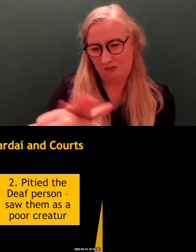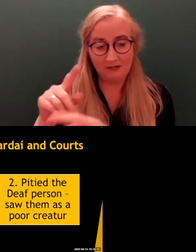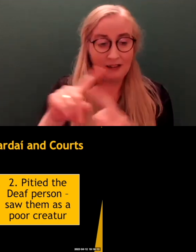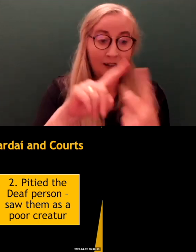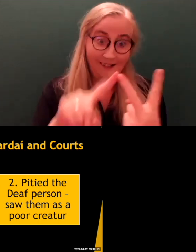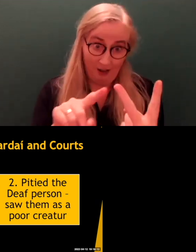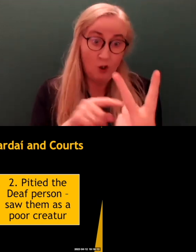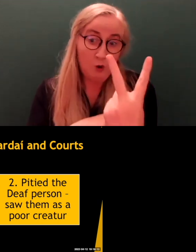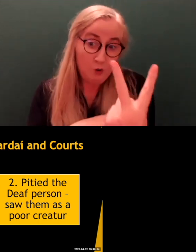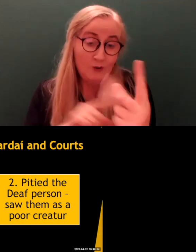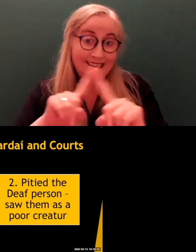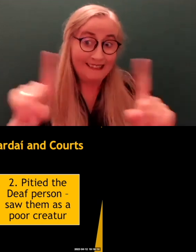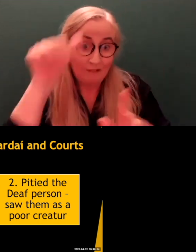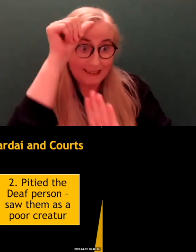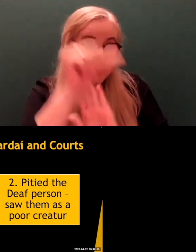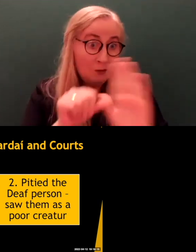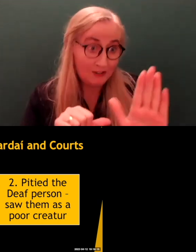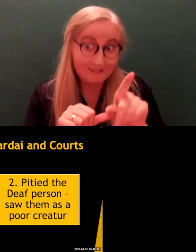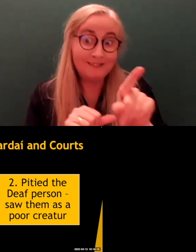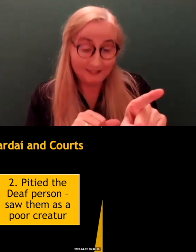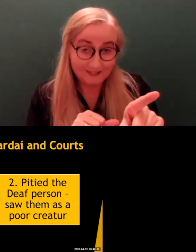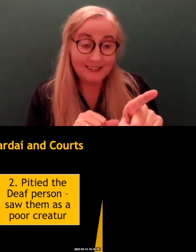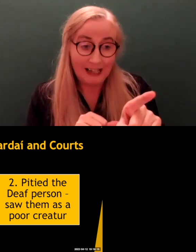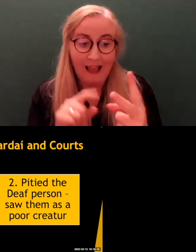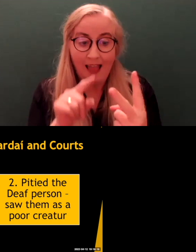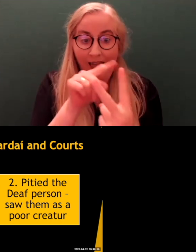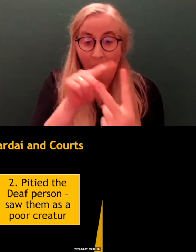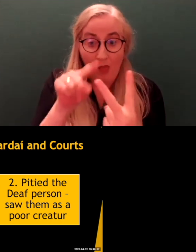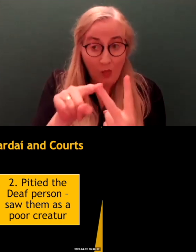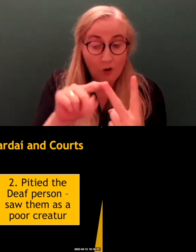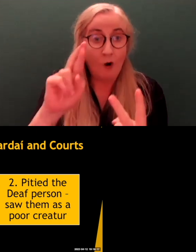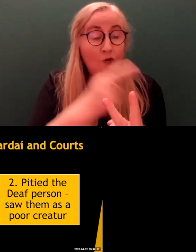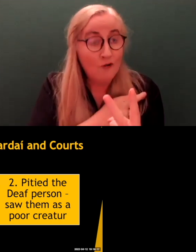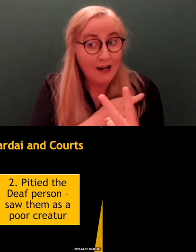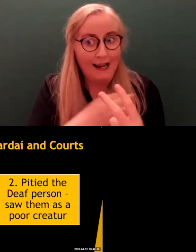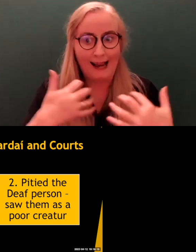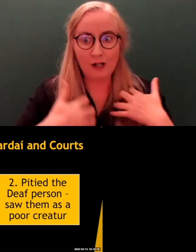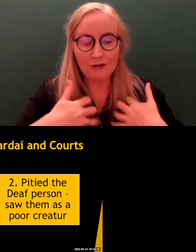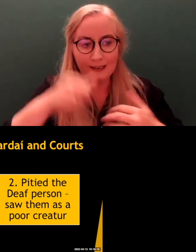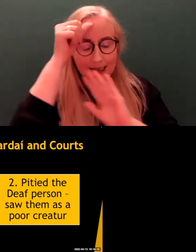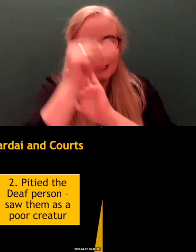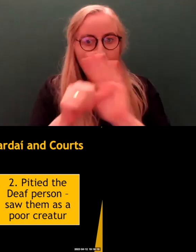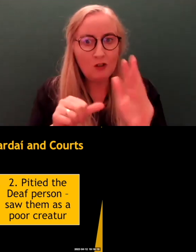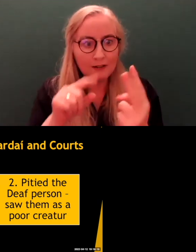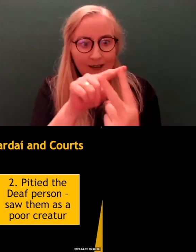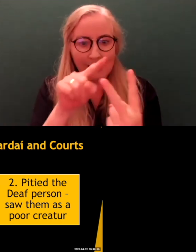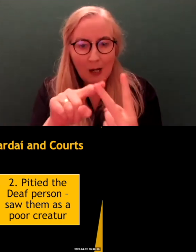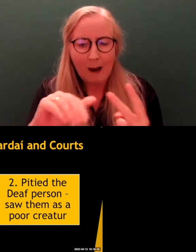two experiences. And I think that those are really interesting experiences, because they tell us a lot about